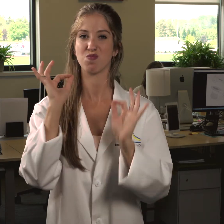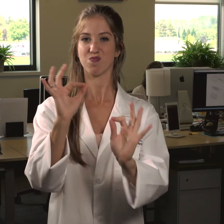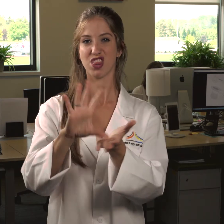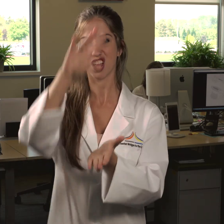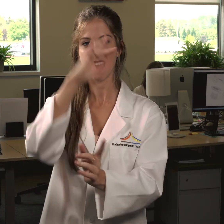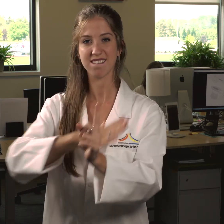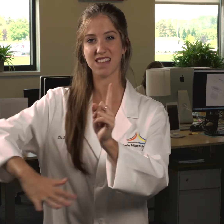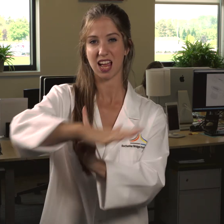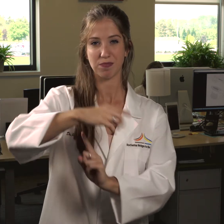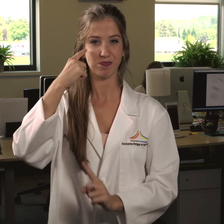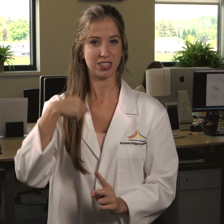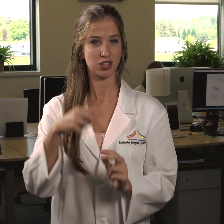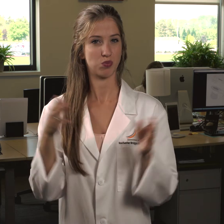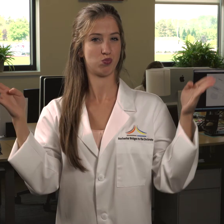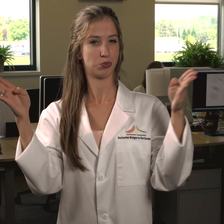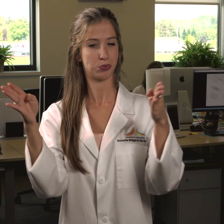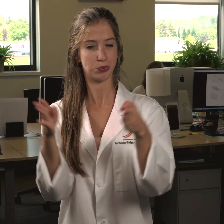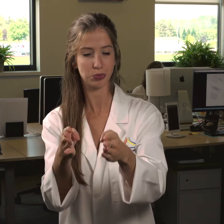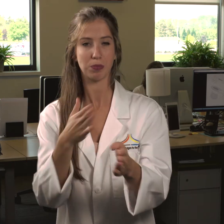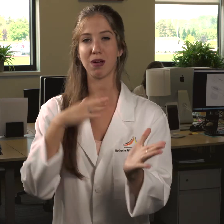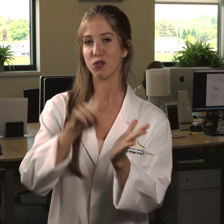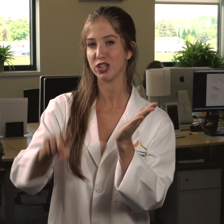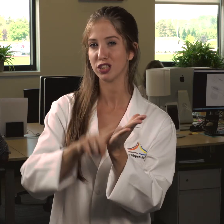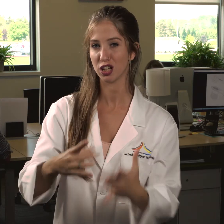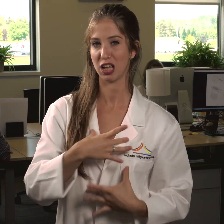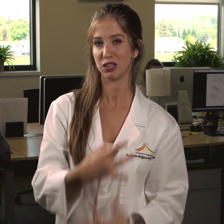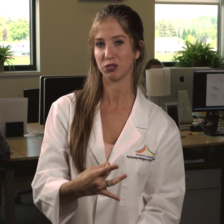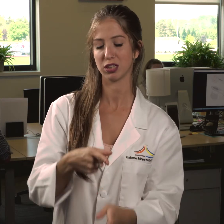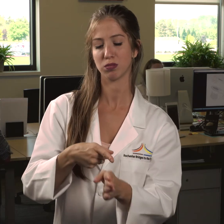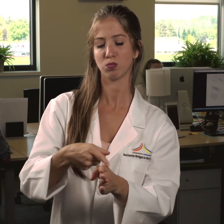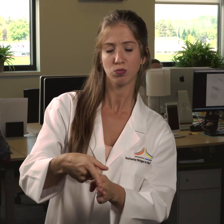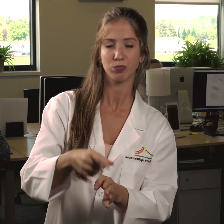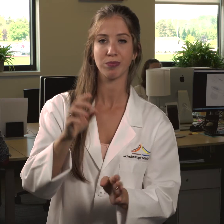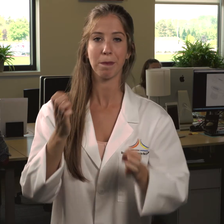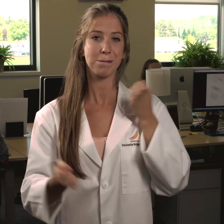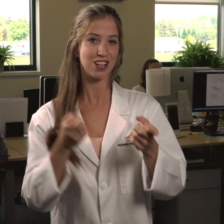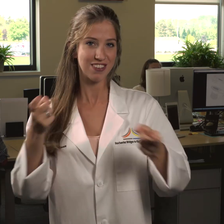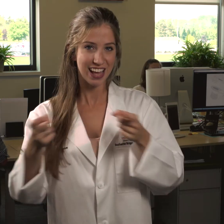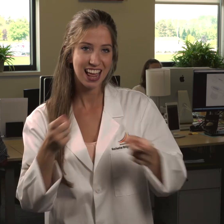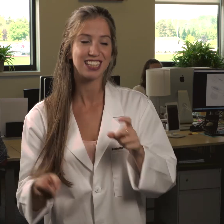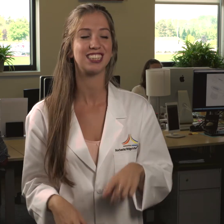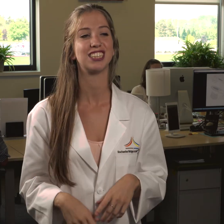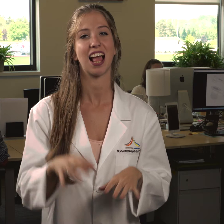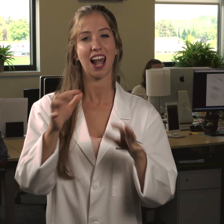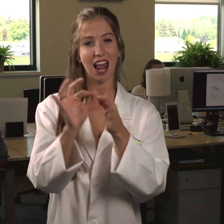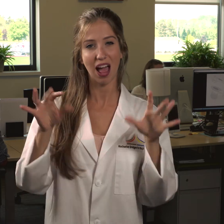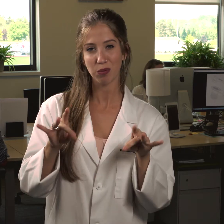the Bridges program is a perfect opportunity for me to further and narrow my research interests. My research interests are emotion